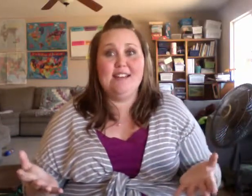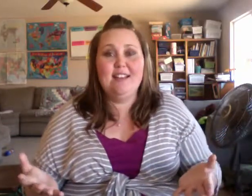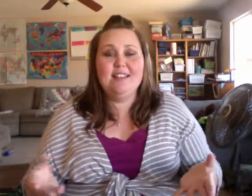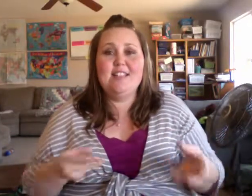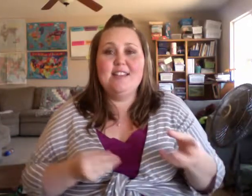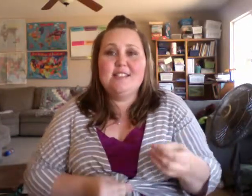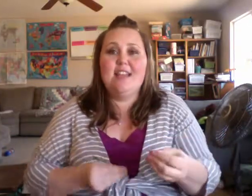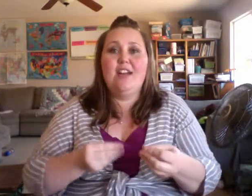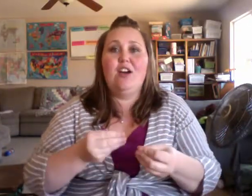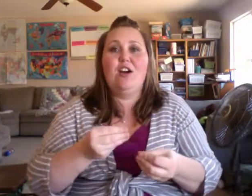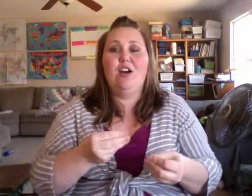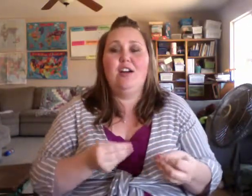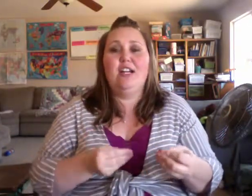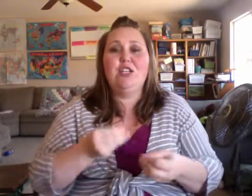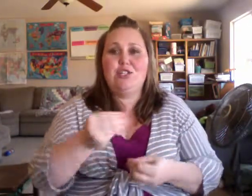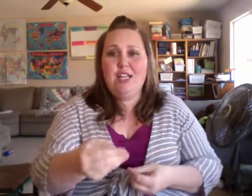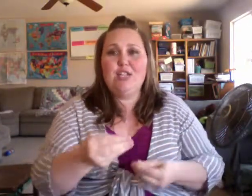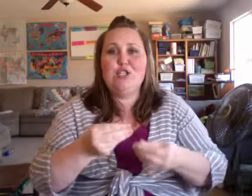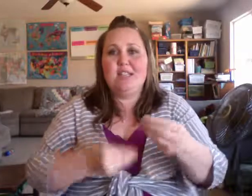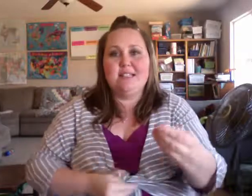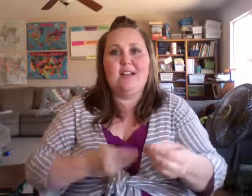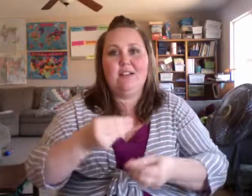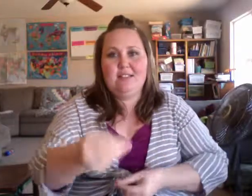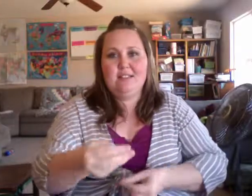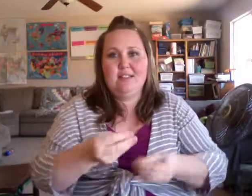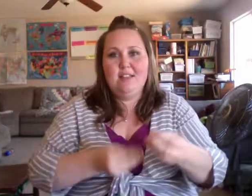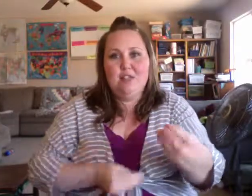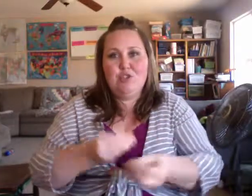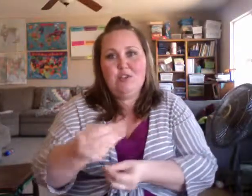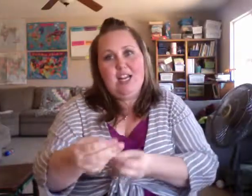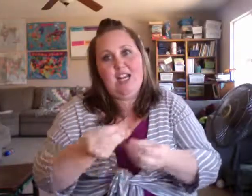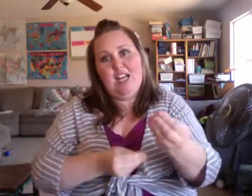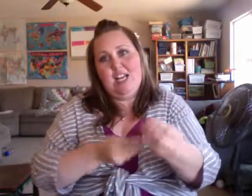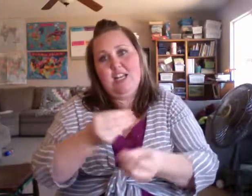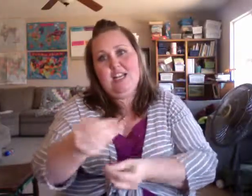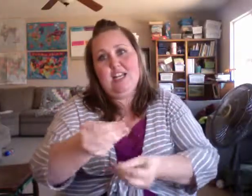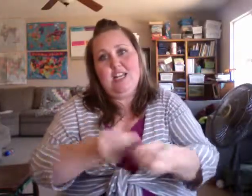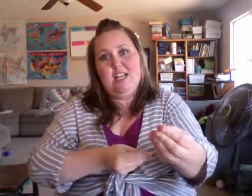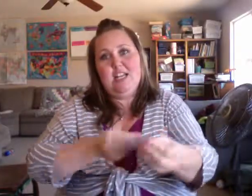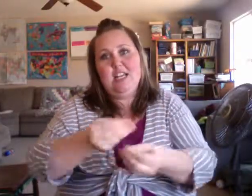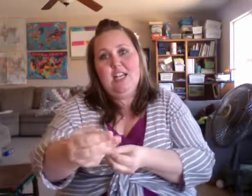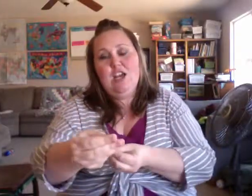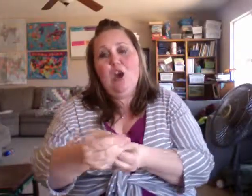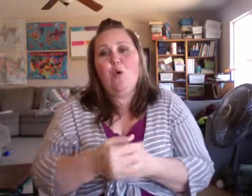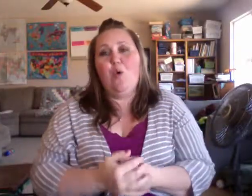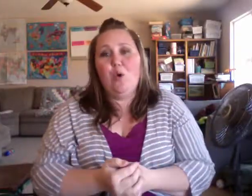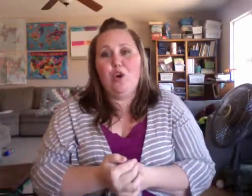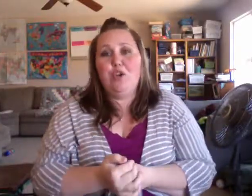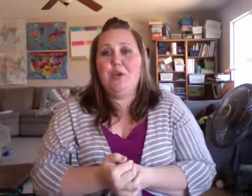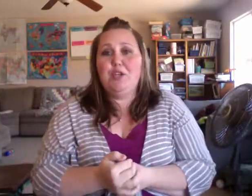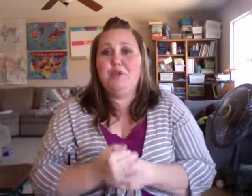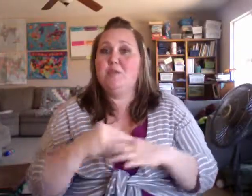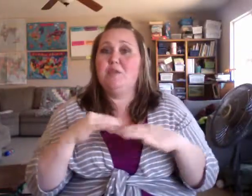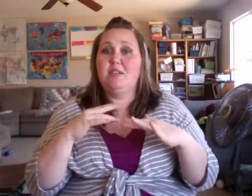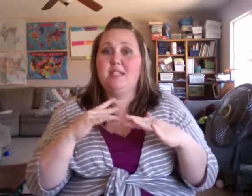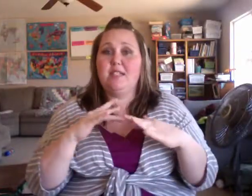since they are exchanging cells. Trade. Or you could use the